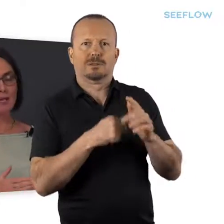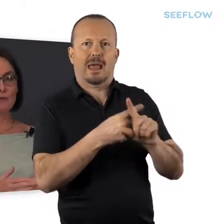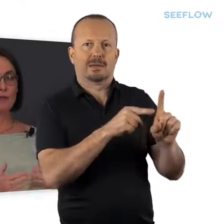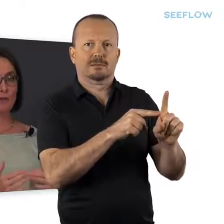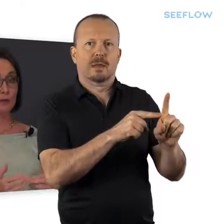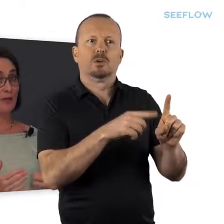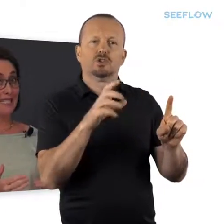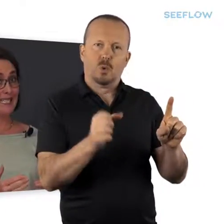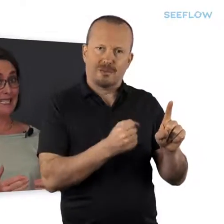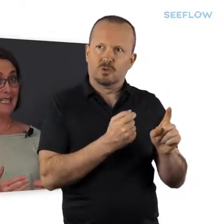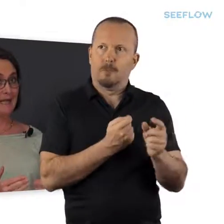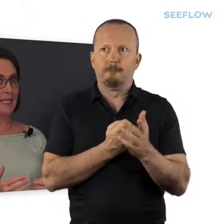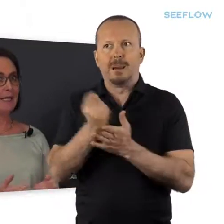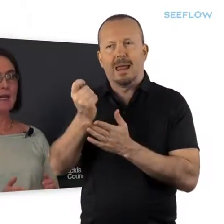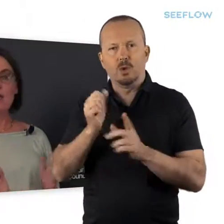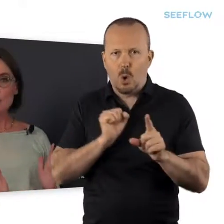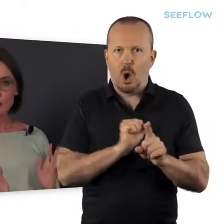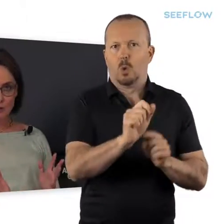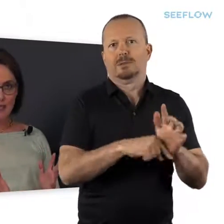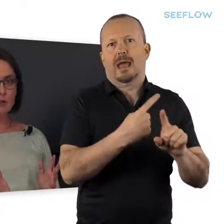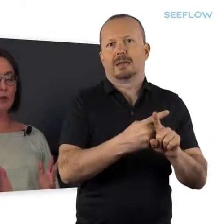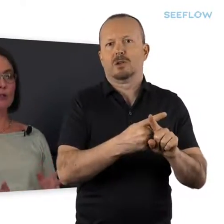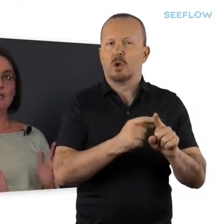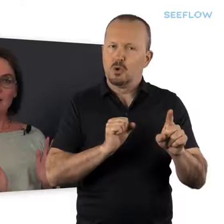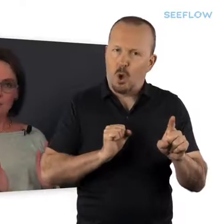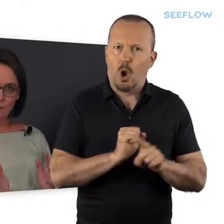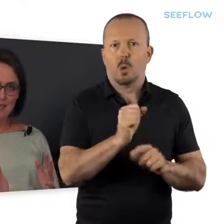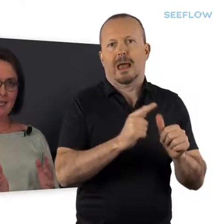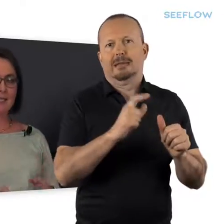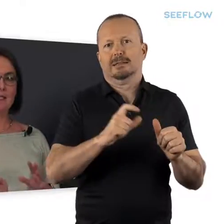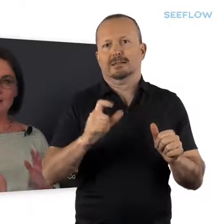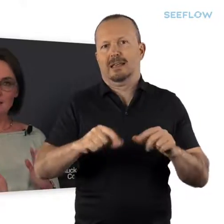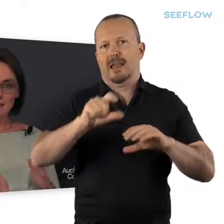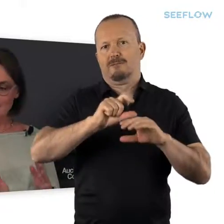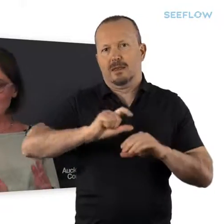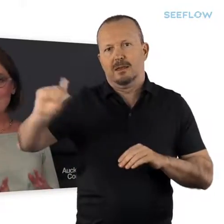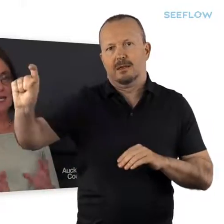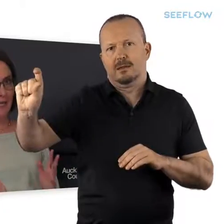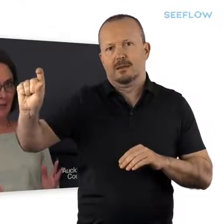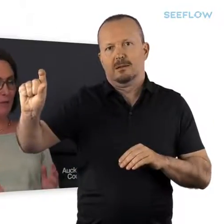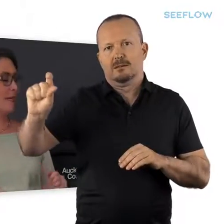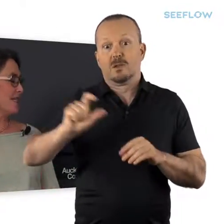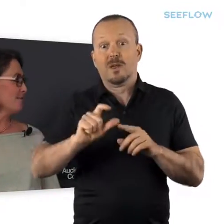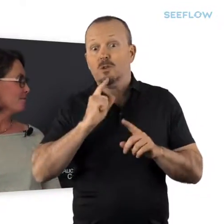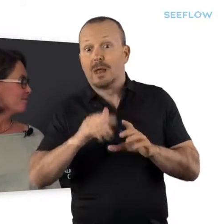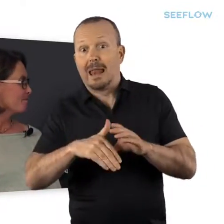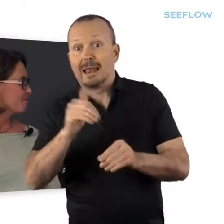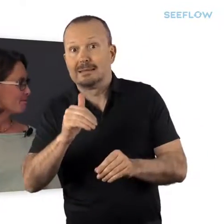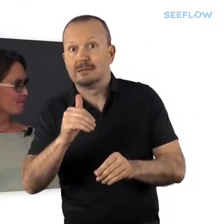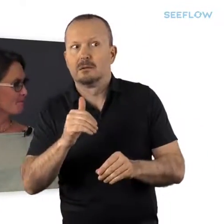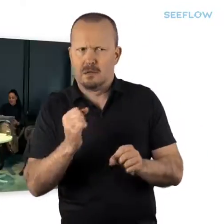also have to cover your ACC levies. So don't get caught. If you get elected, get advice and get ready.